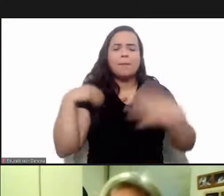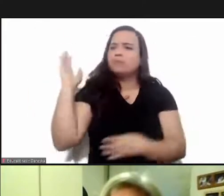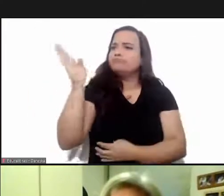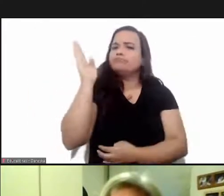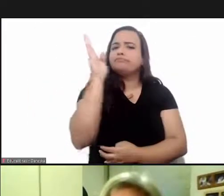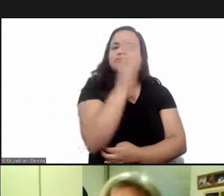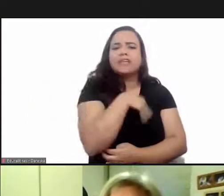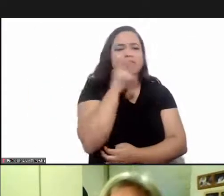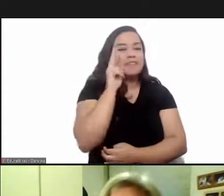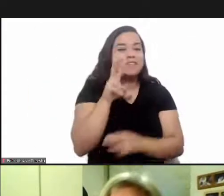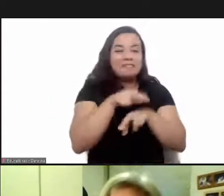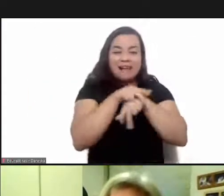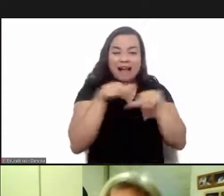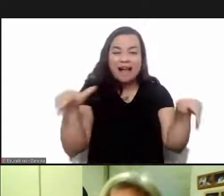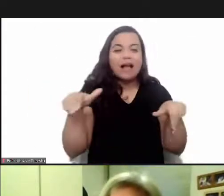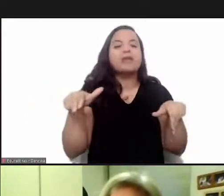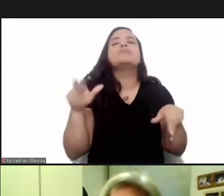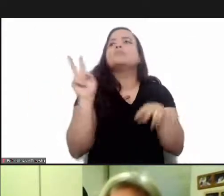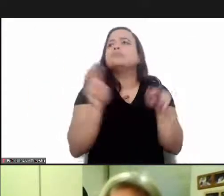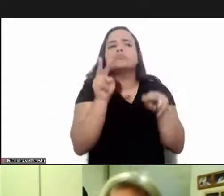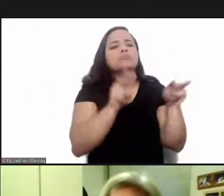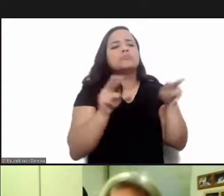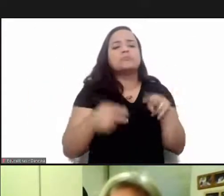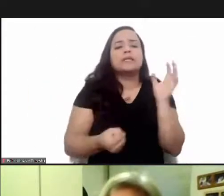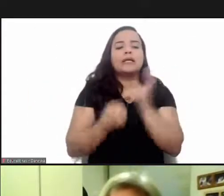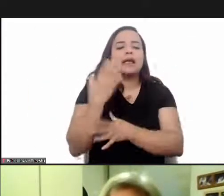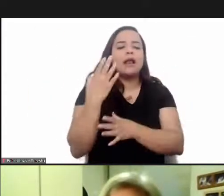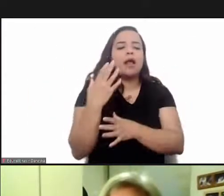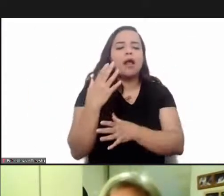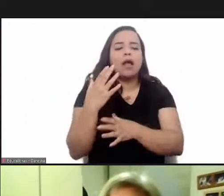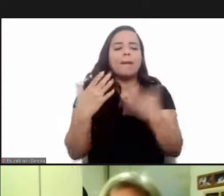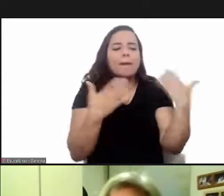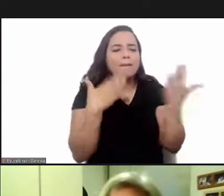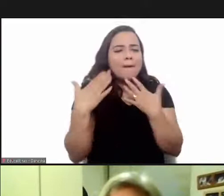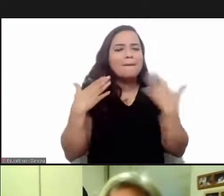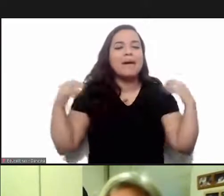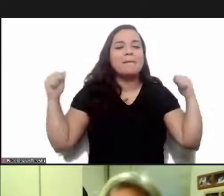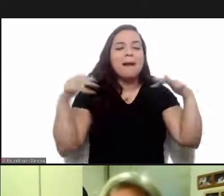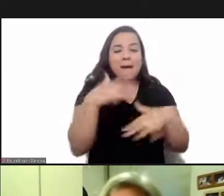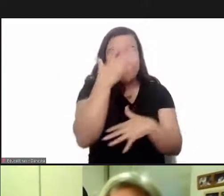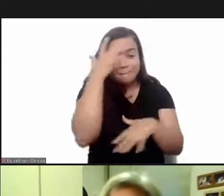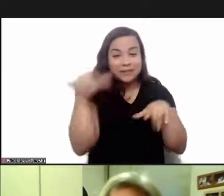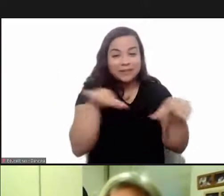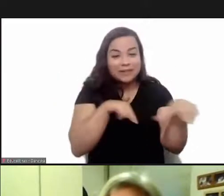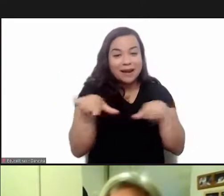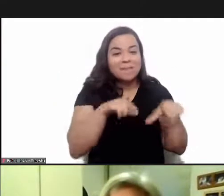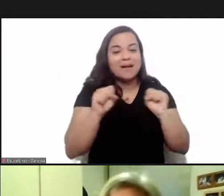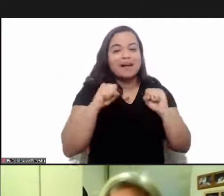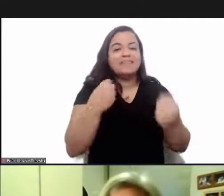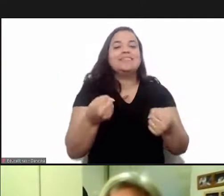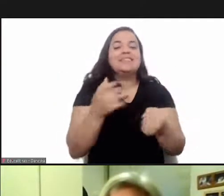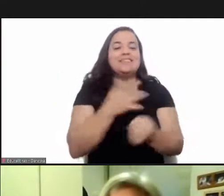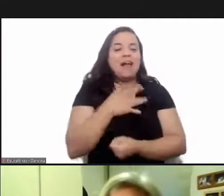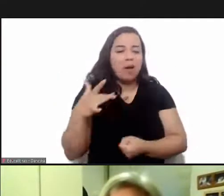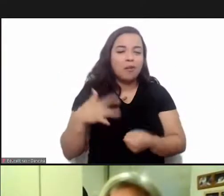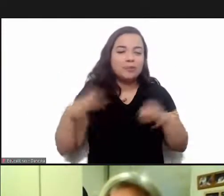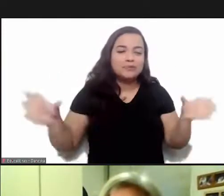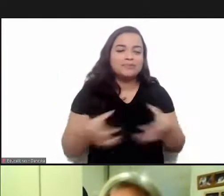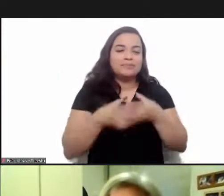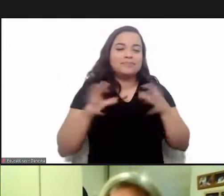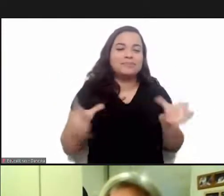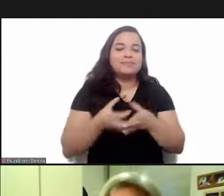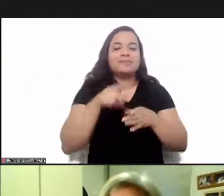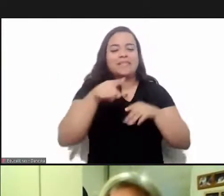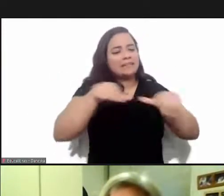i worked with primary care with gaston wagner to create this this wheel of people or circle of people that work with health